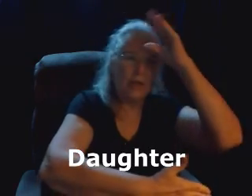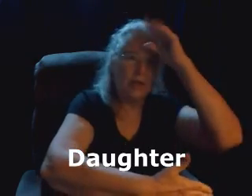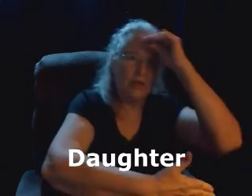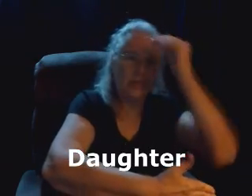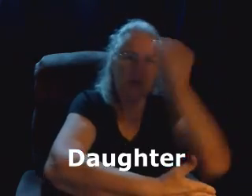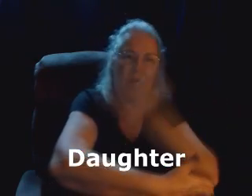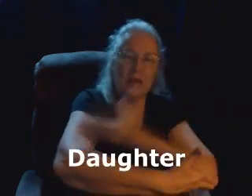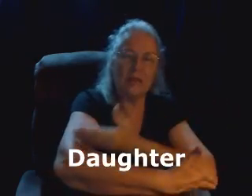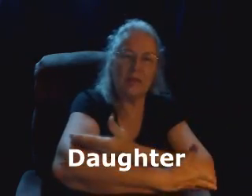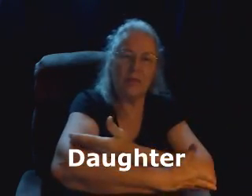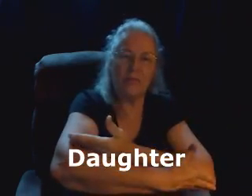Sons,